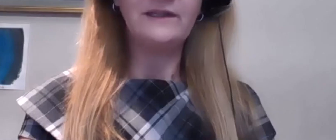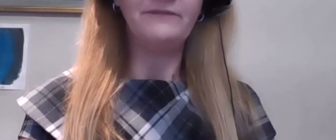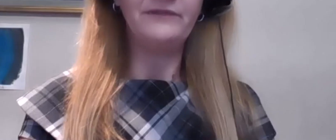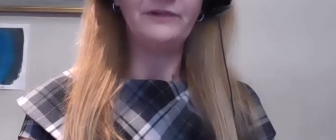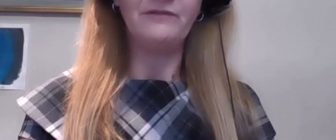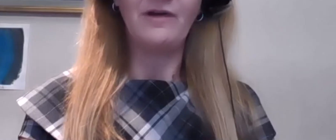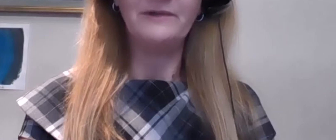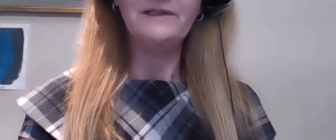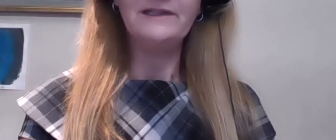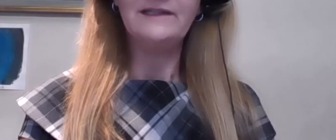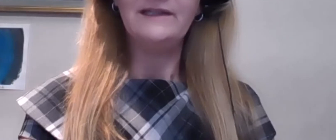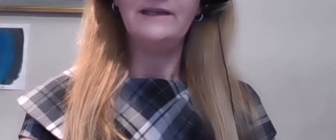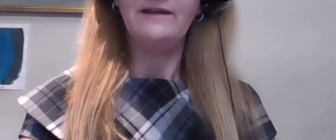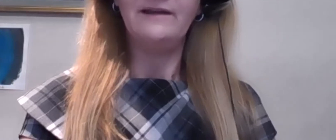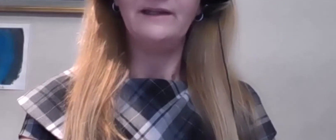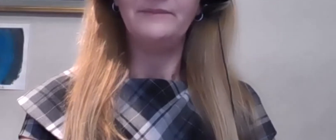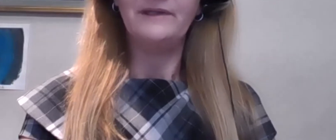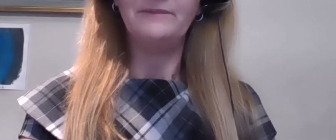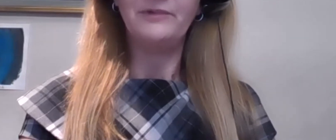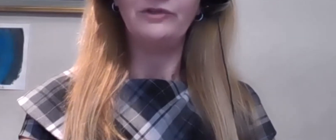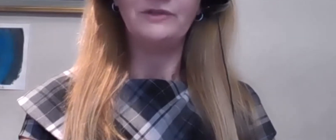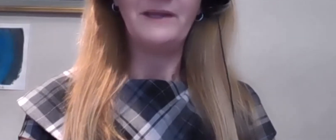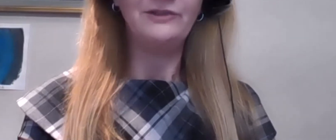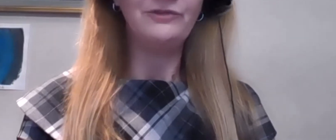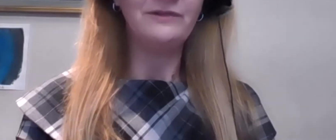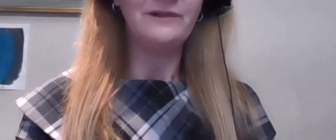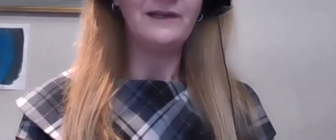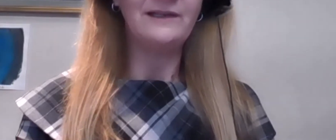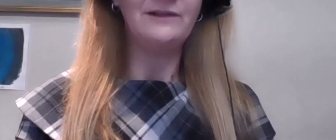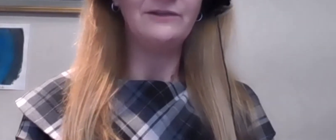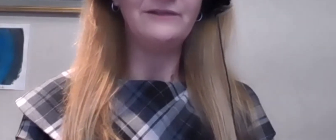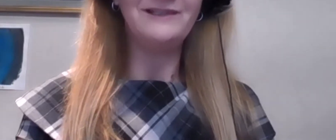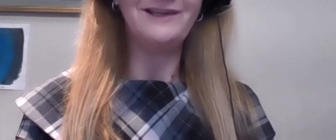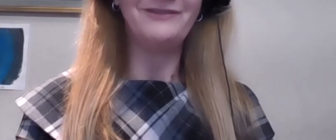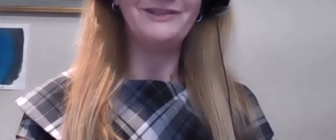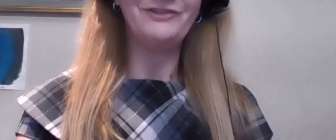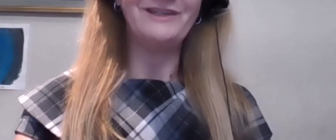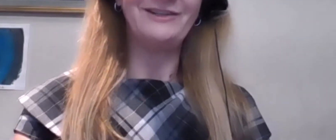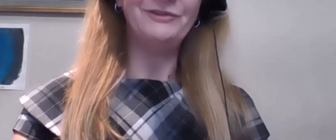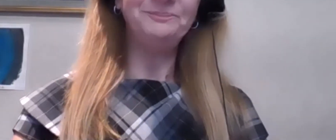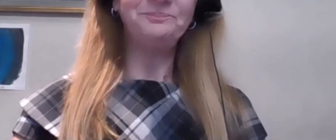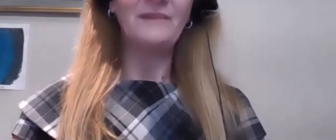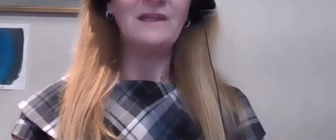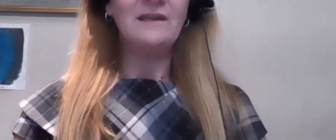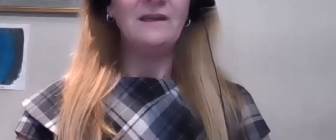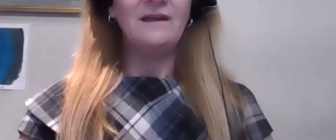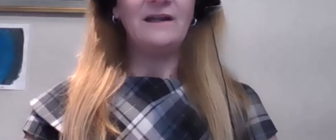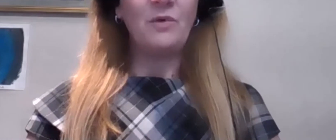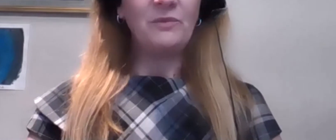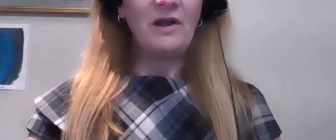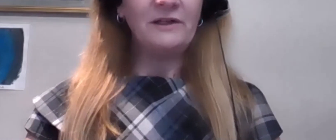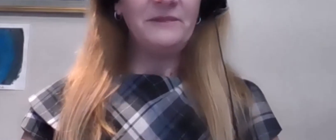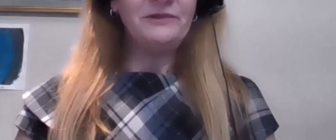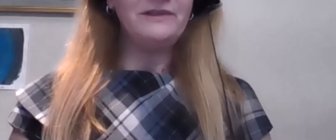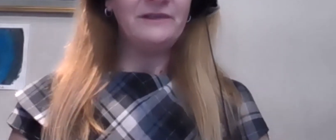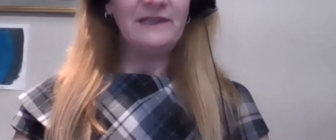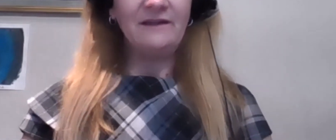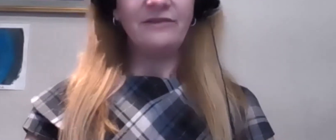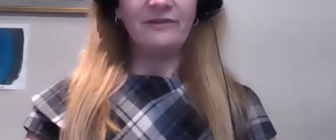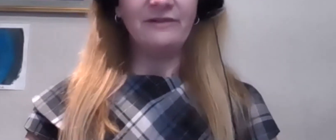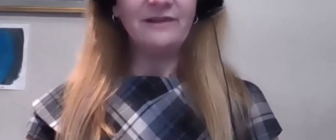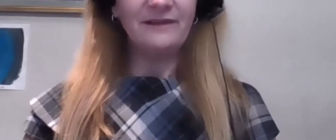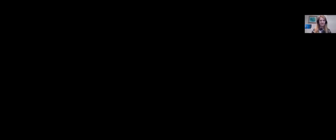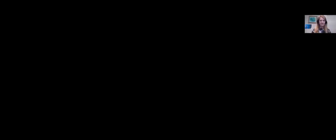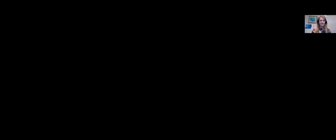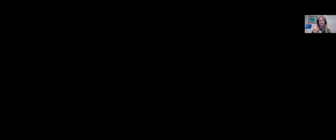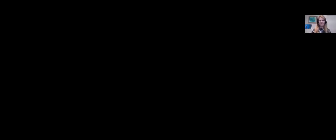I'm Vera Roberts, I'm a project manager at the Inclusive Design Research Centre and I want to welcome you to the